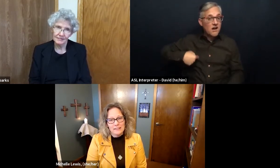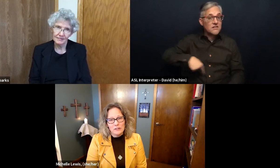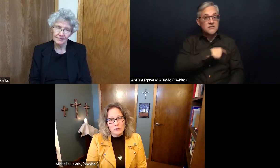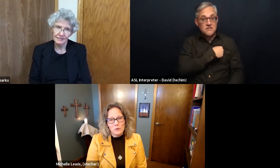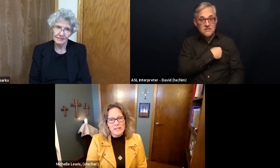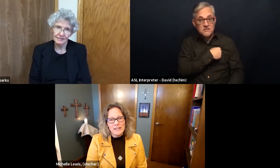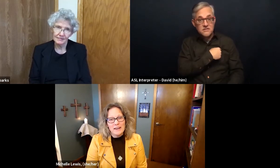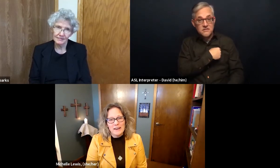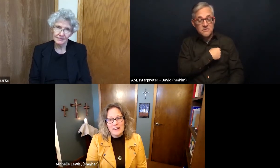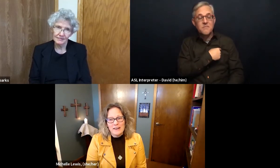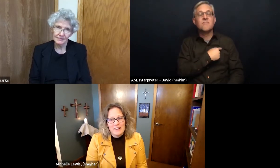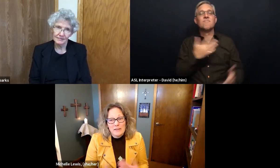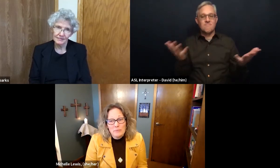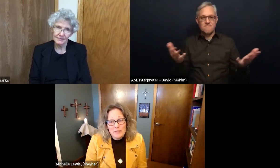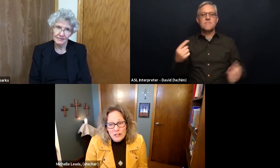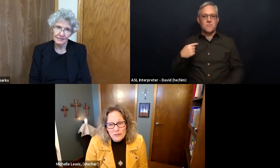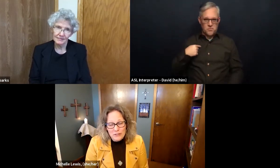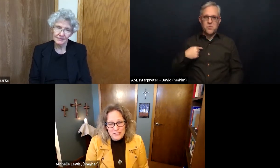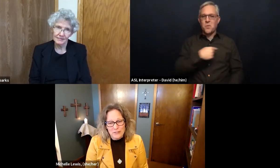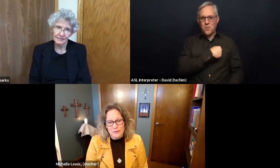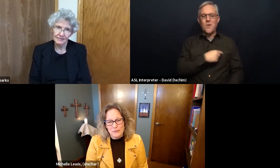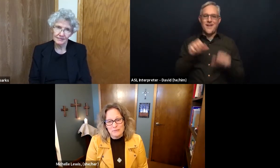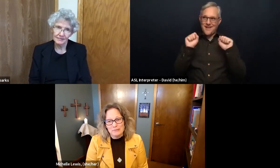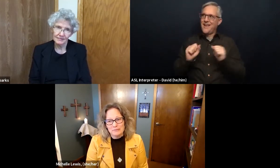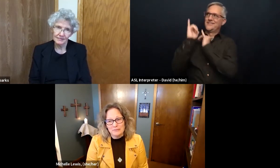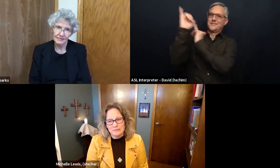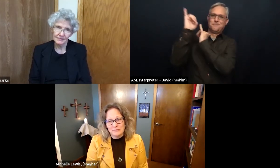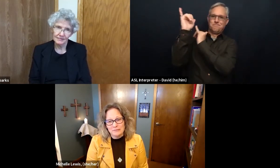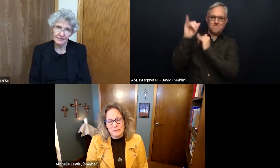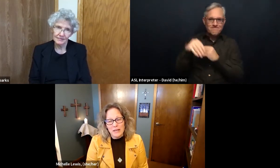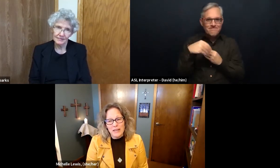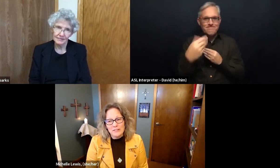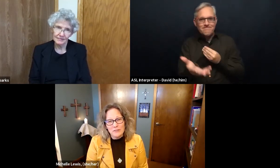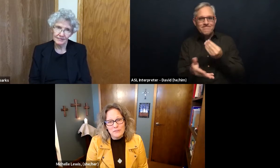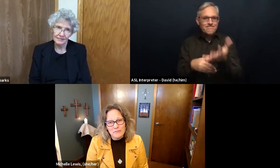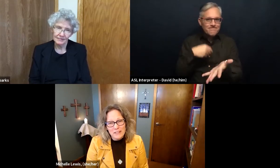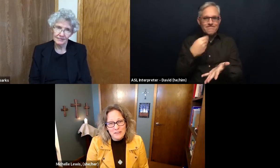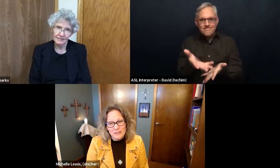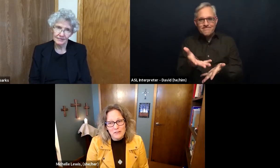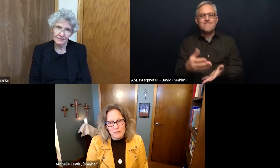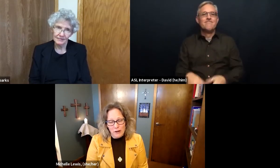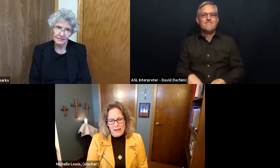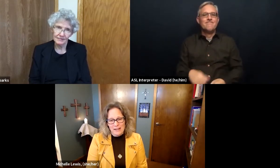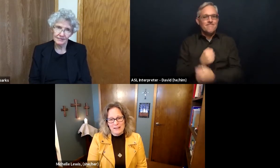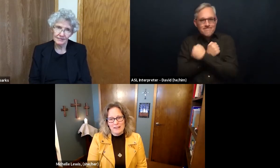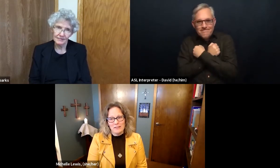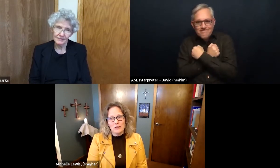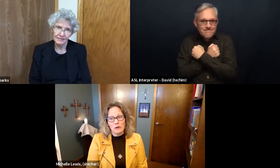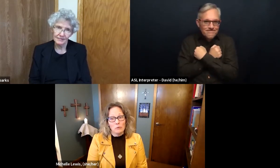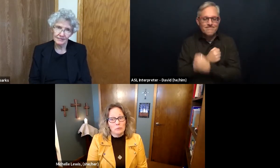we can be generous, we We don't feel afraid that there won't